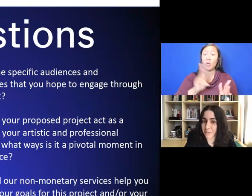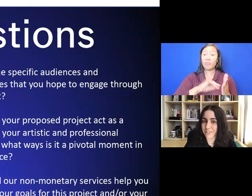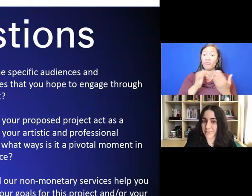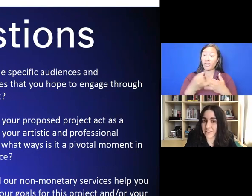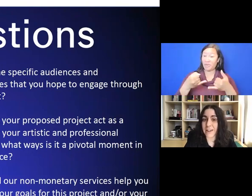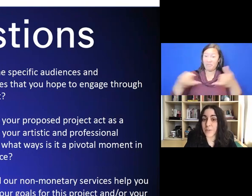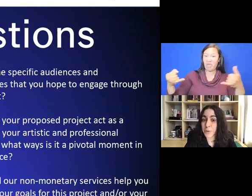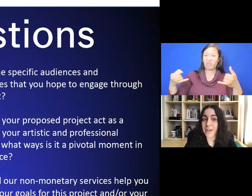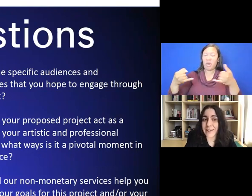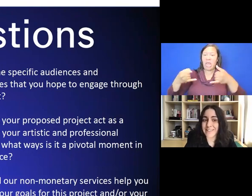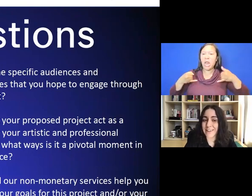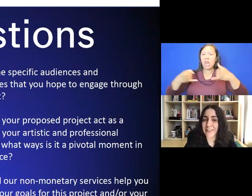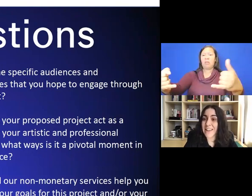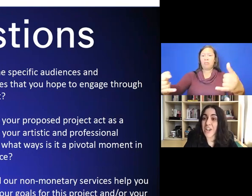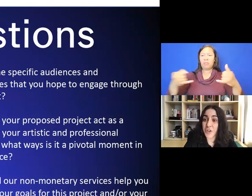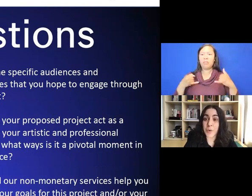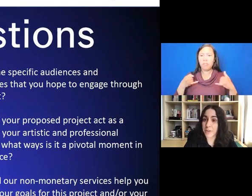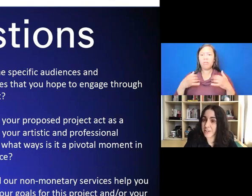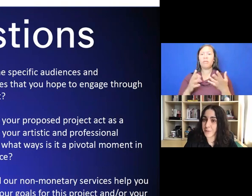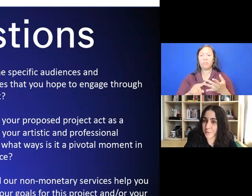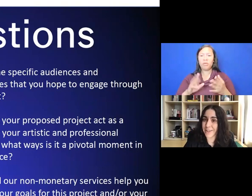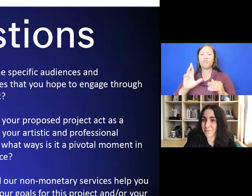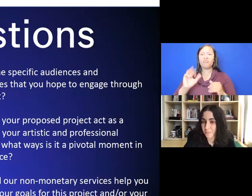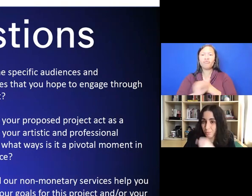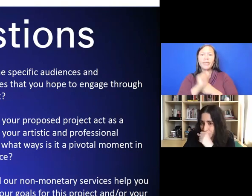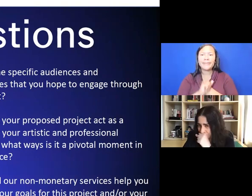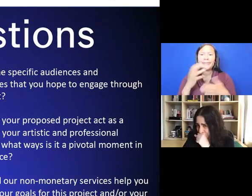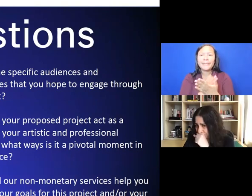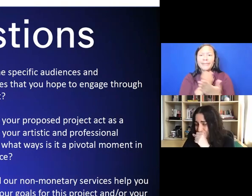taking risks, and exploring an idea in a new or different way?